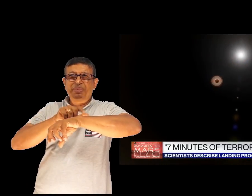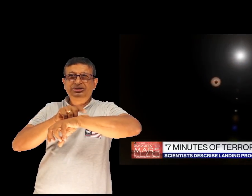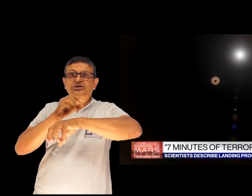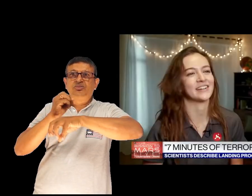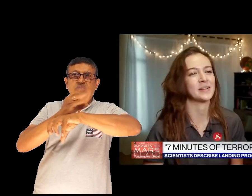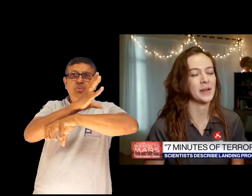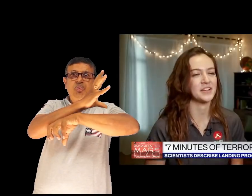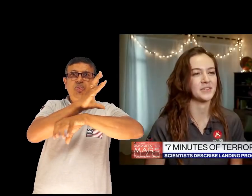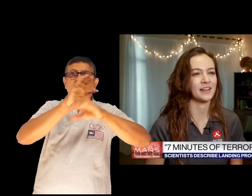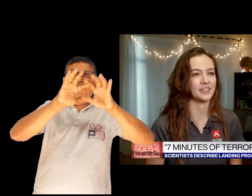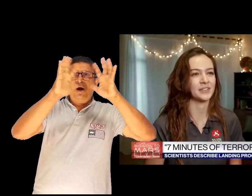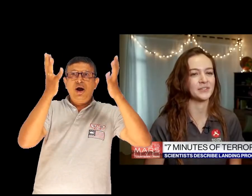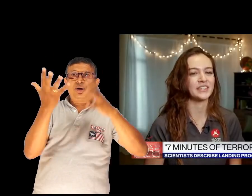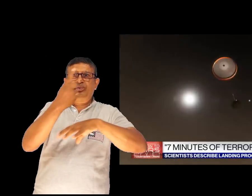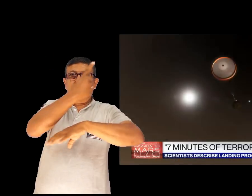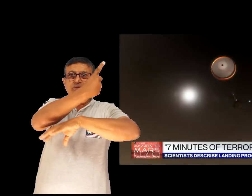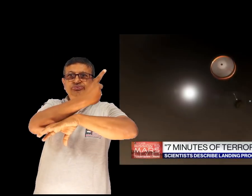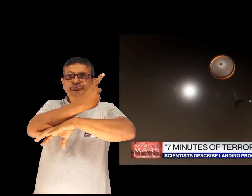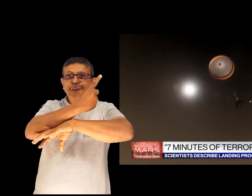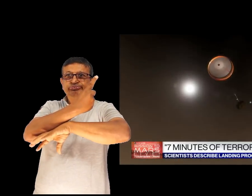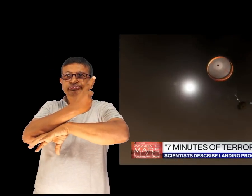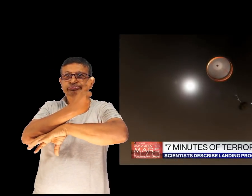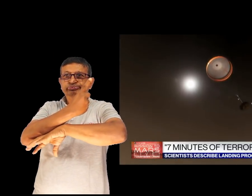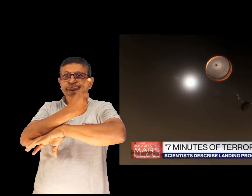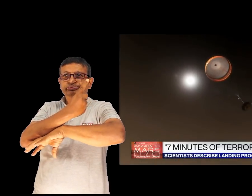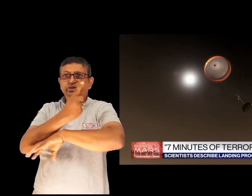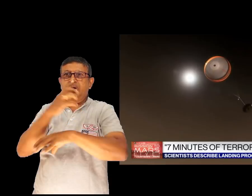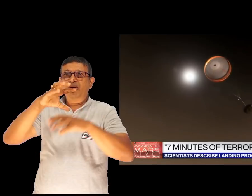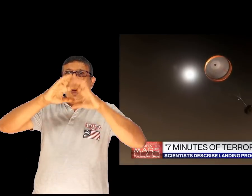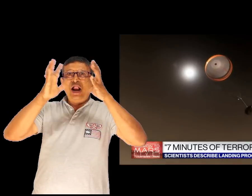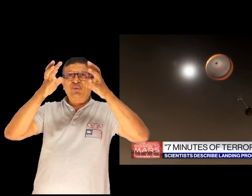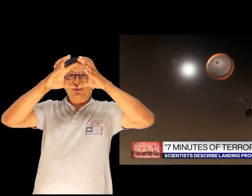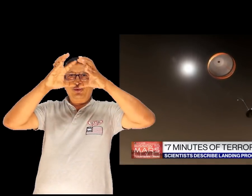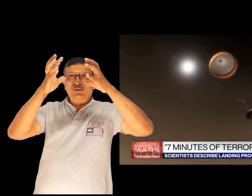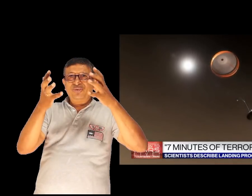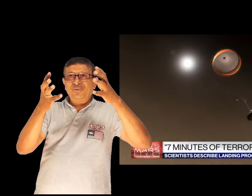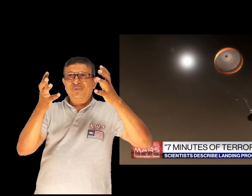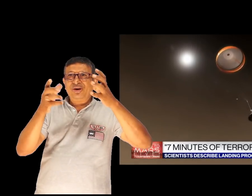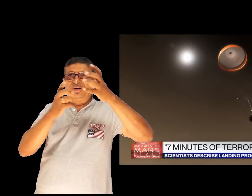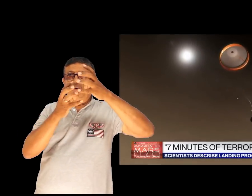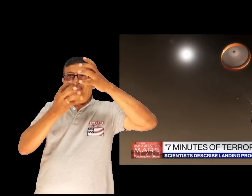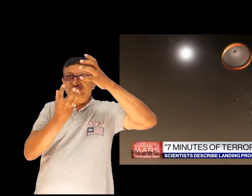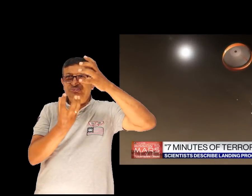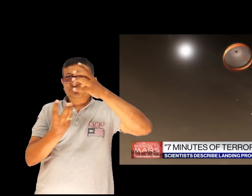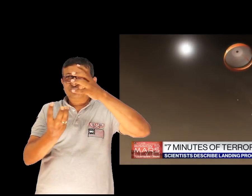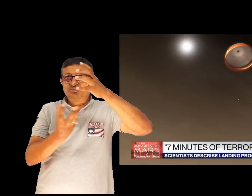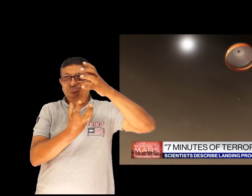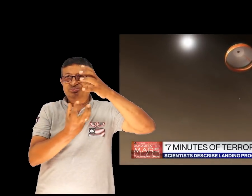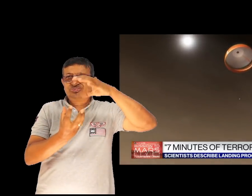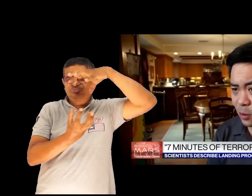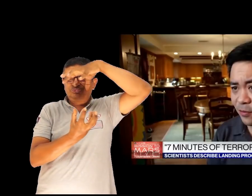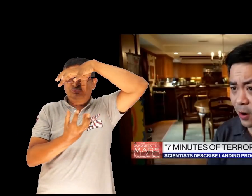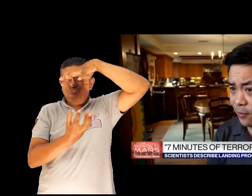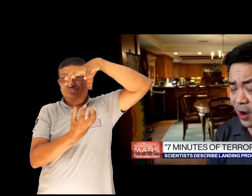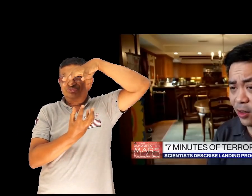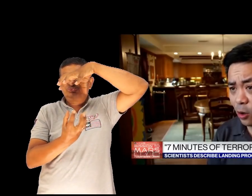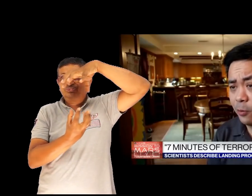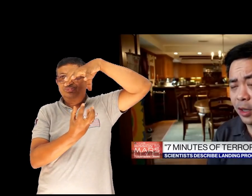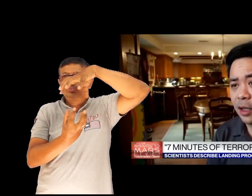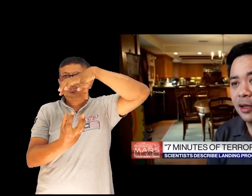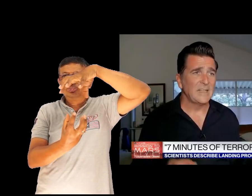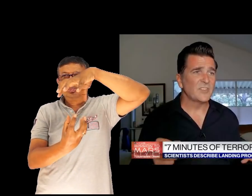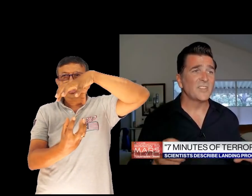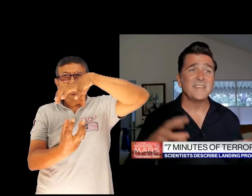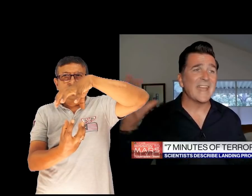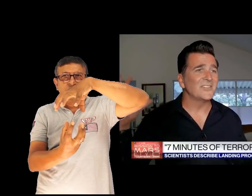supersonic planetary parachute ever used we're going almost twice the speed of sound when we deploy that parachute so it's a very violent